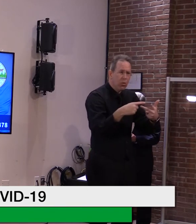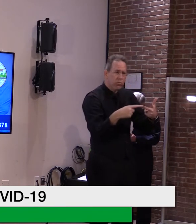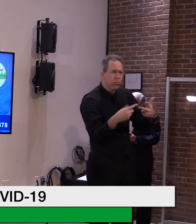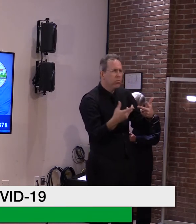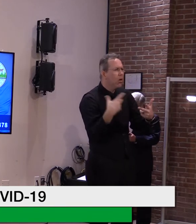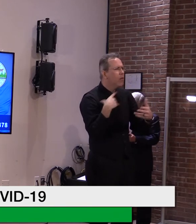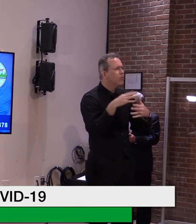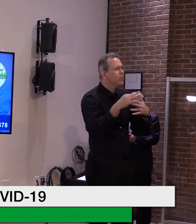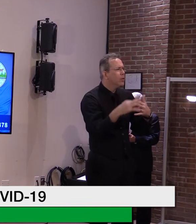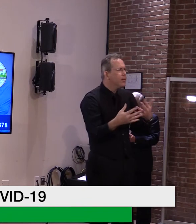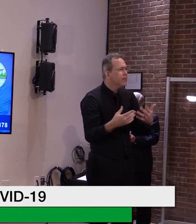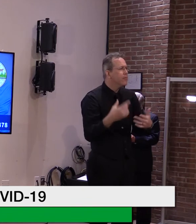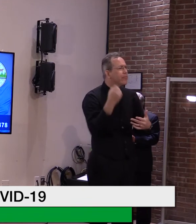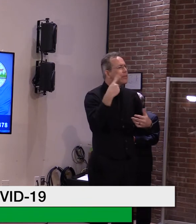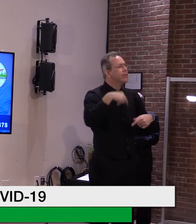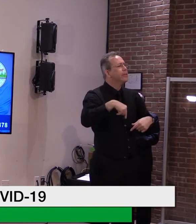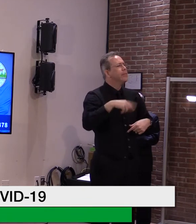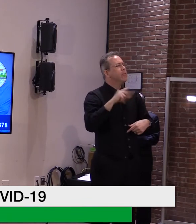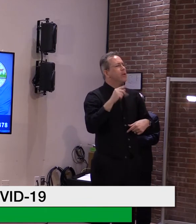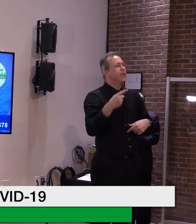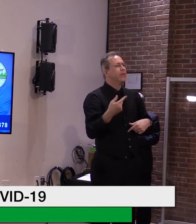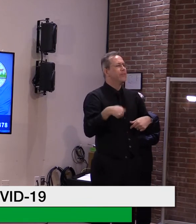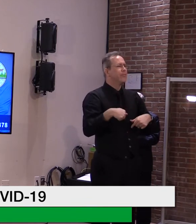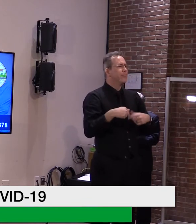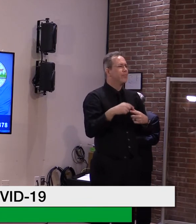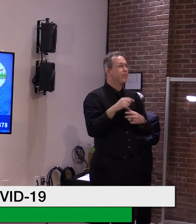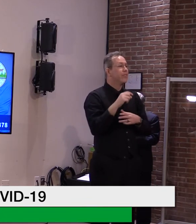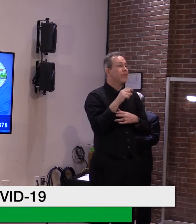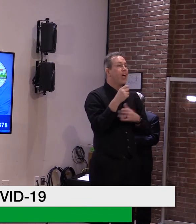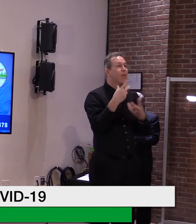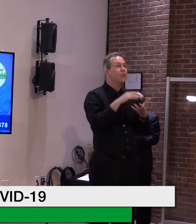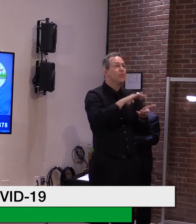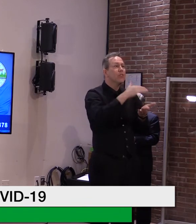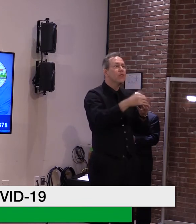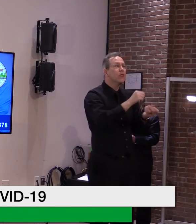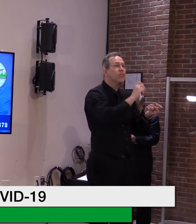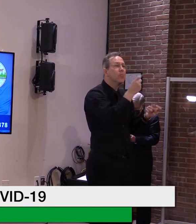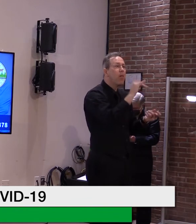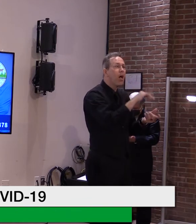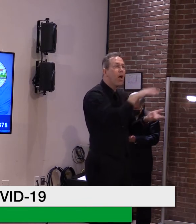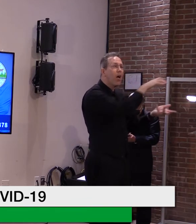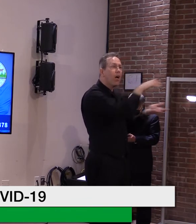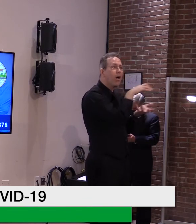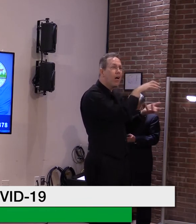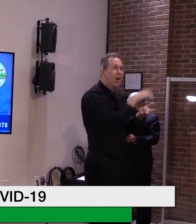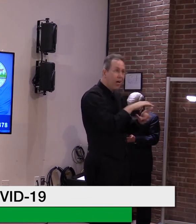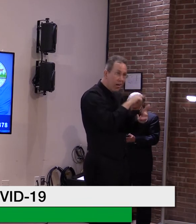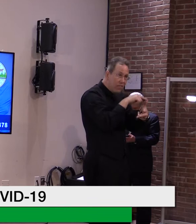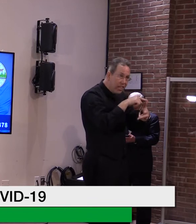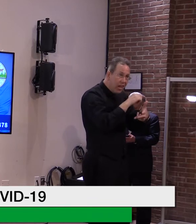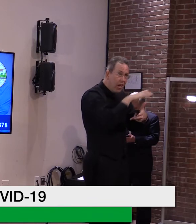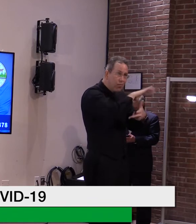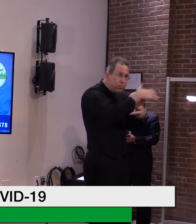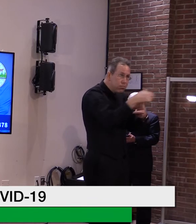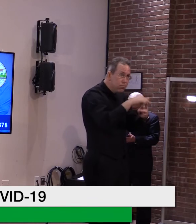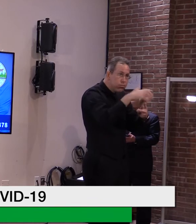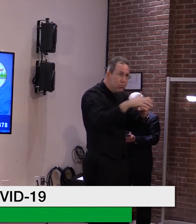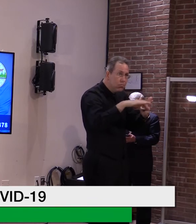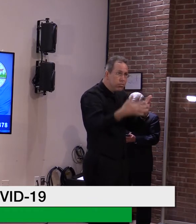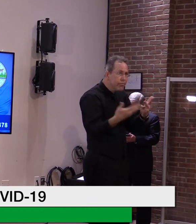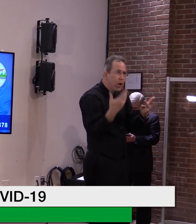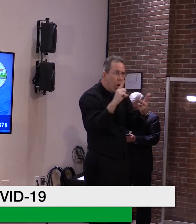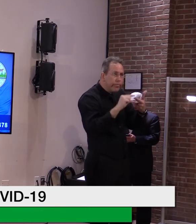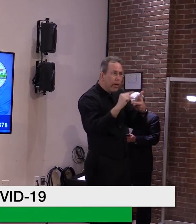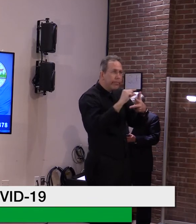to, um, acquire from the feds and maybe this afternoon they'll give us, uh, a little bit more guidance or insight as to what they're